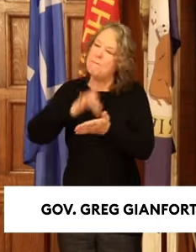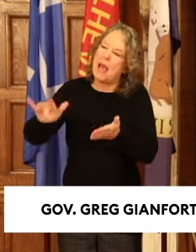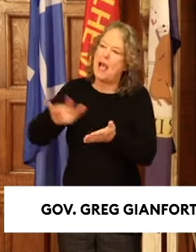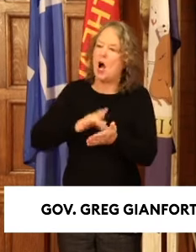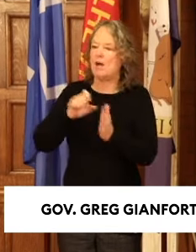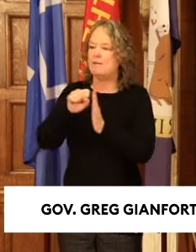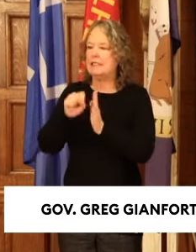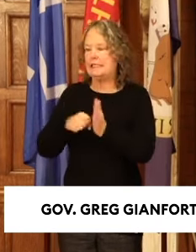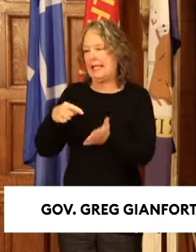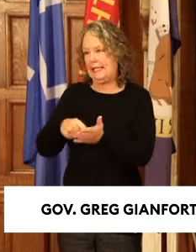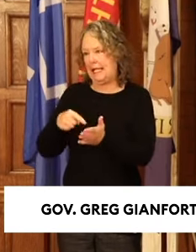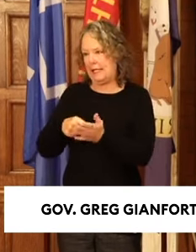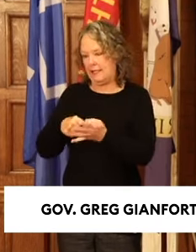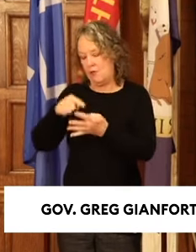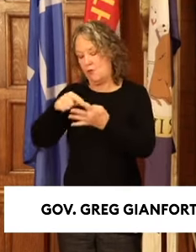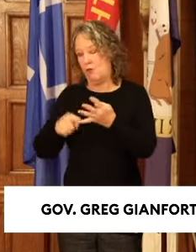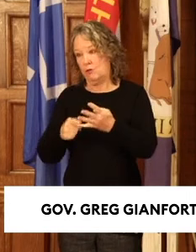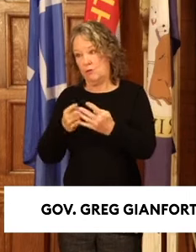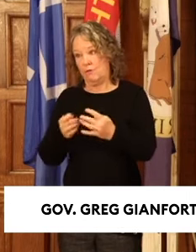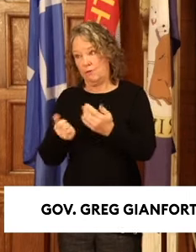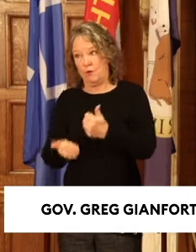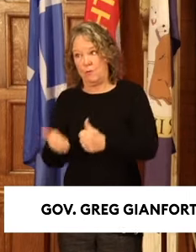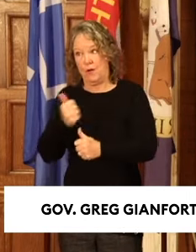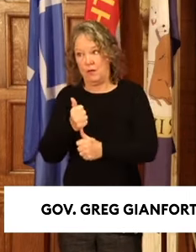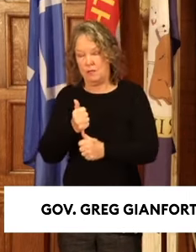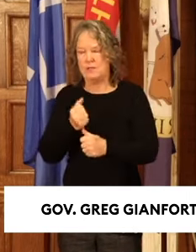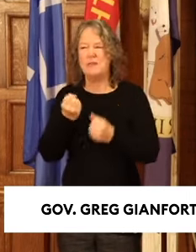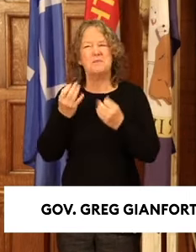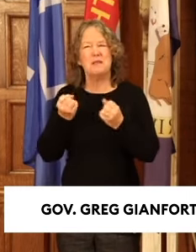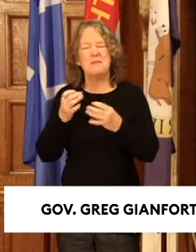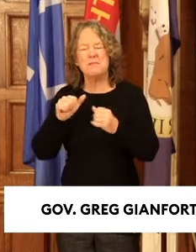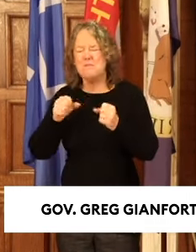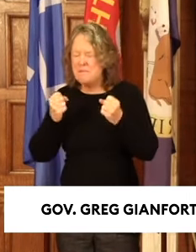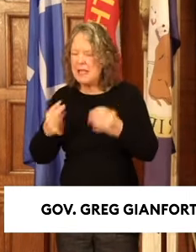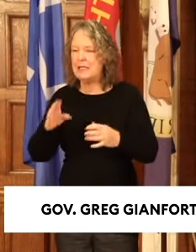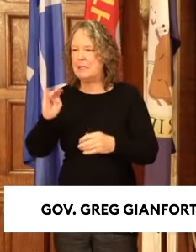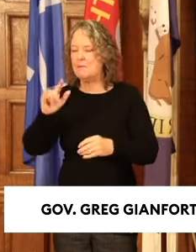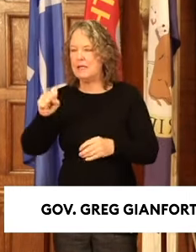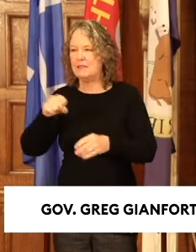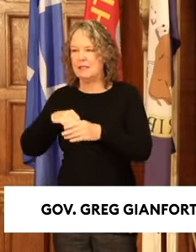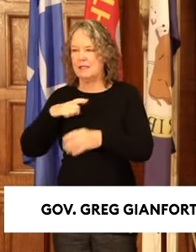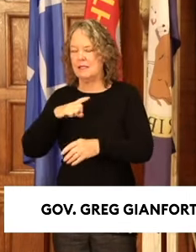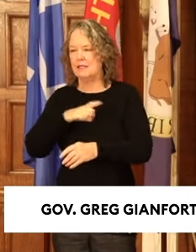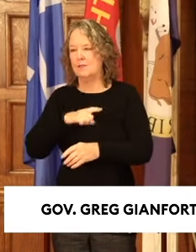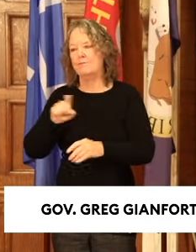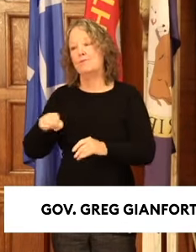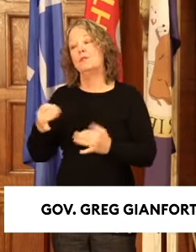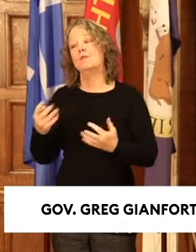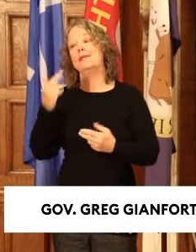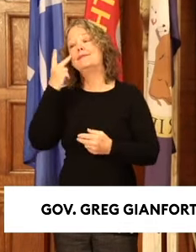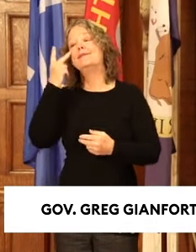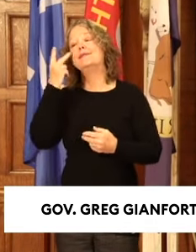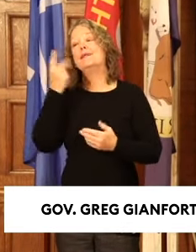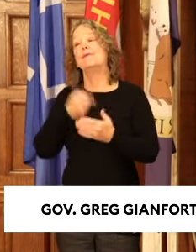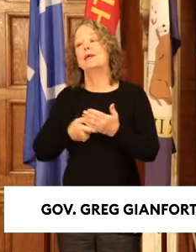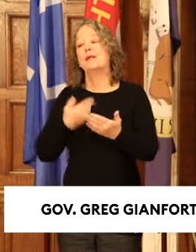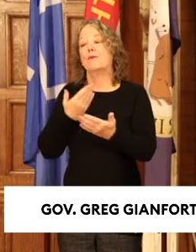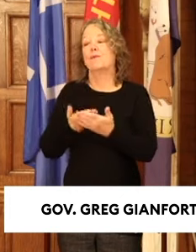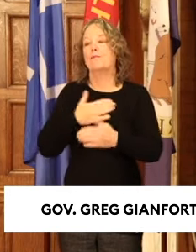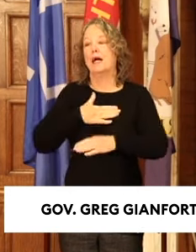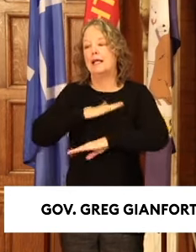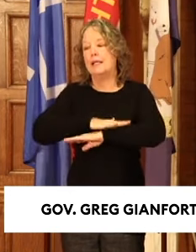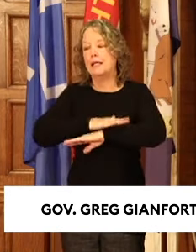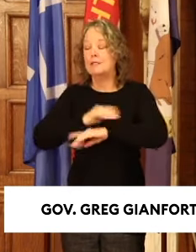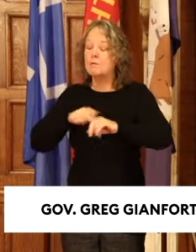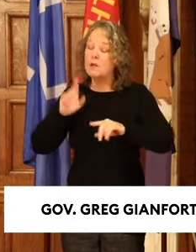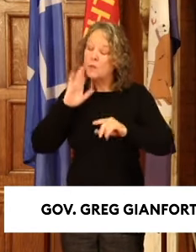are our priorities. There are a lot of other bills in the legislature. We'll have to see what ends up making it to my desk. But we'll continue